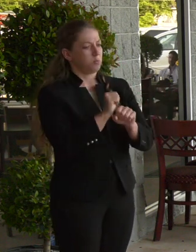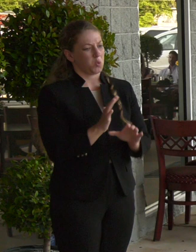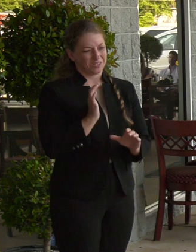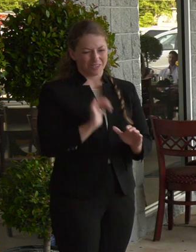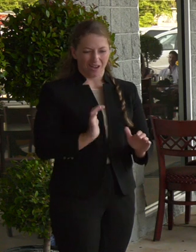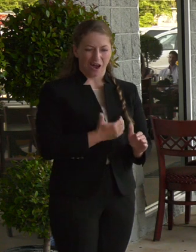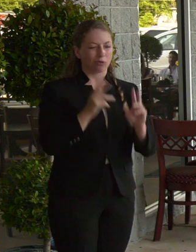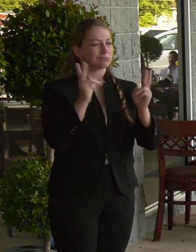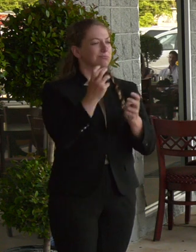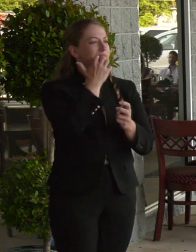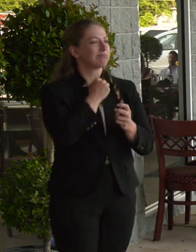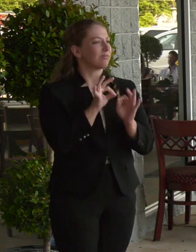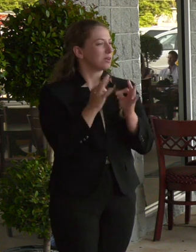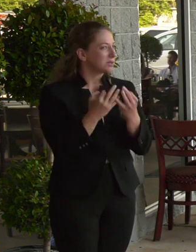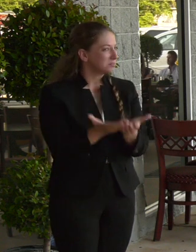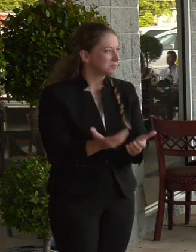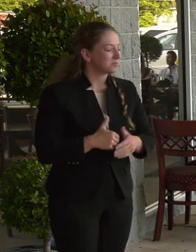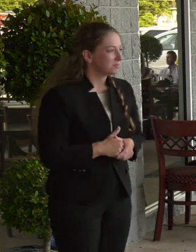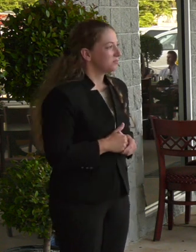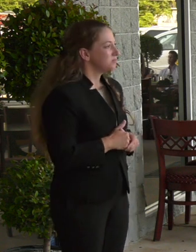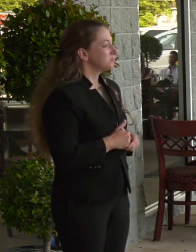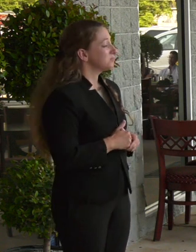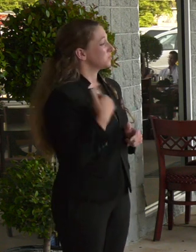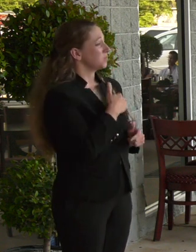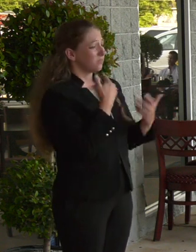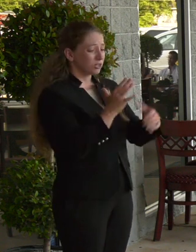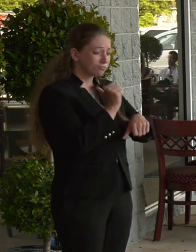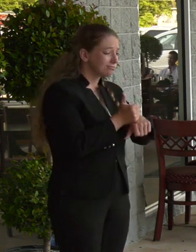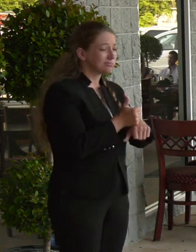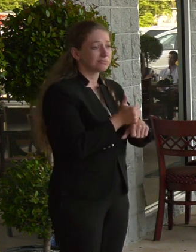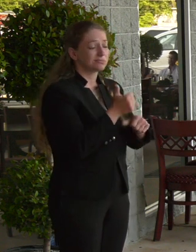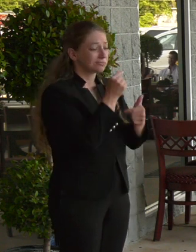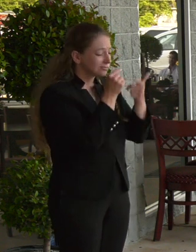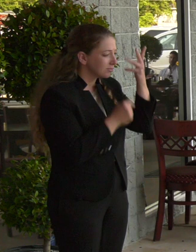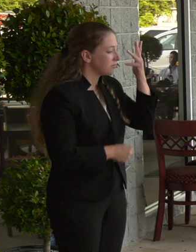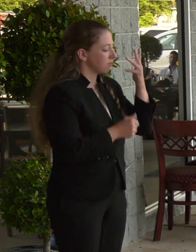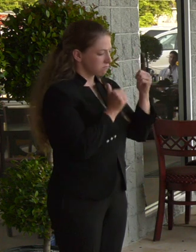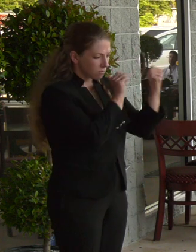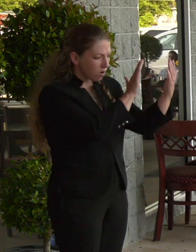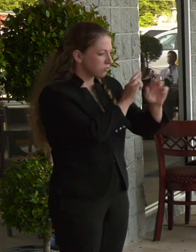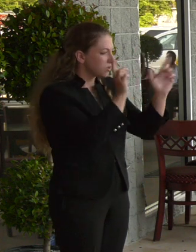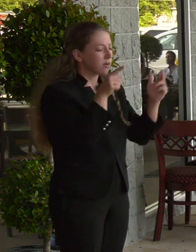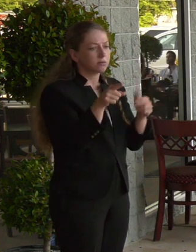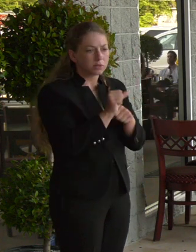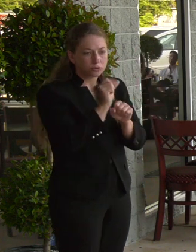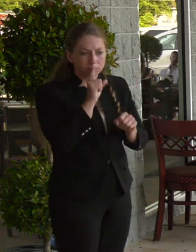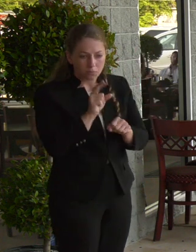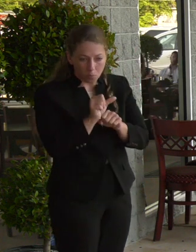We have put in measures in place to make sure that our employees have all been trained